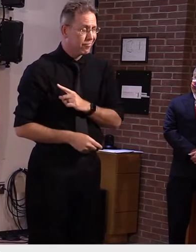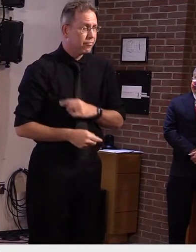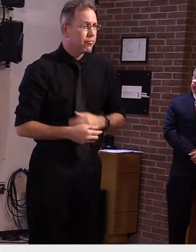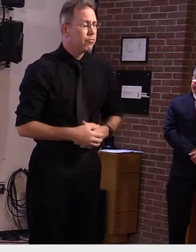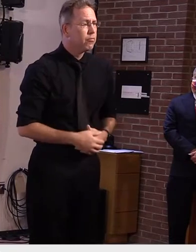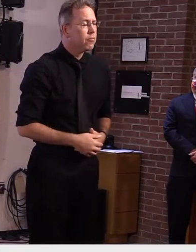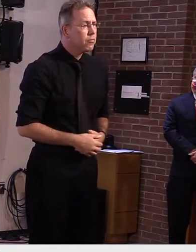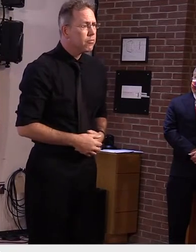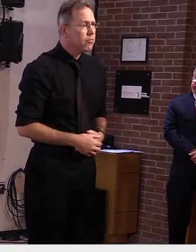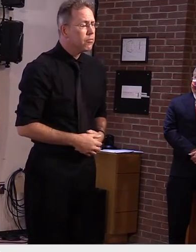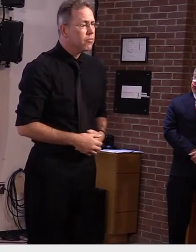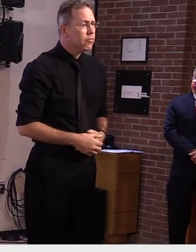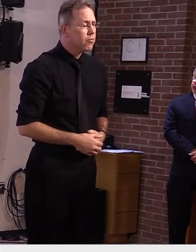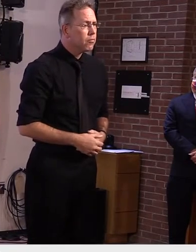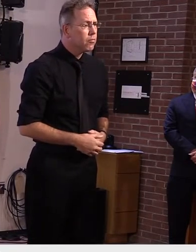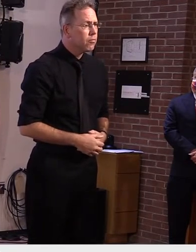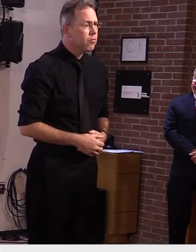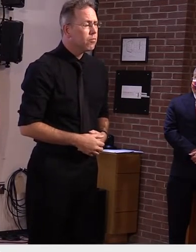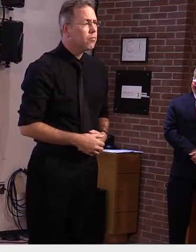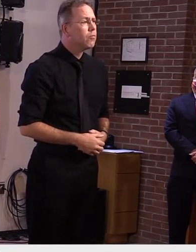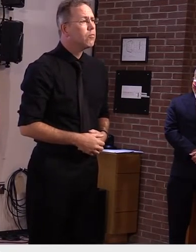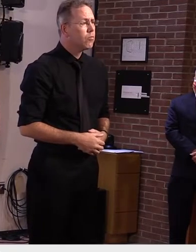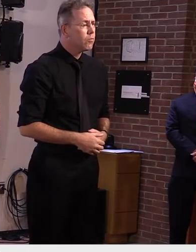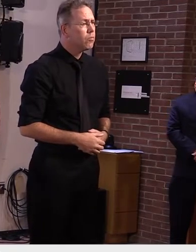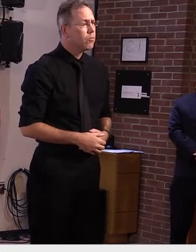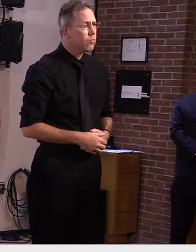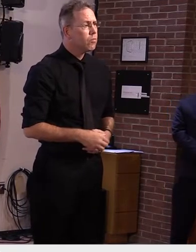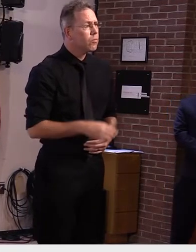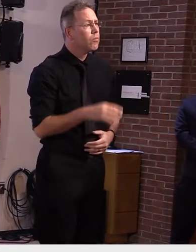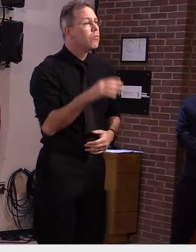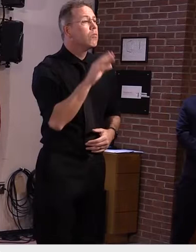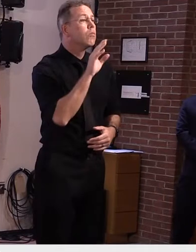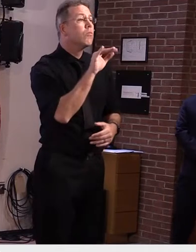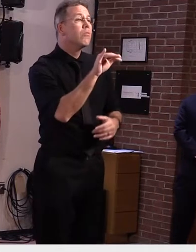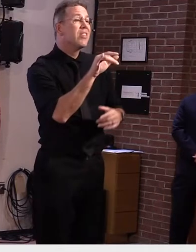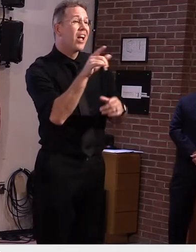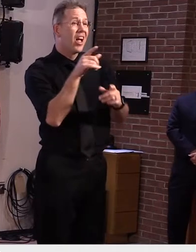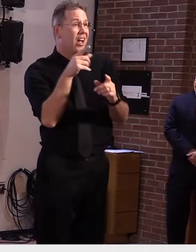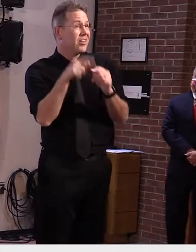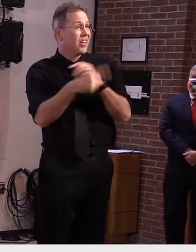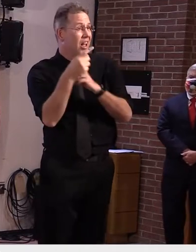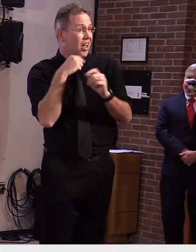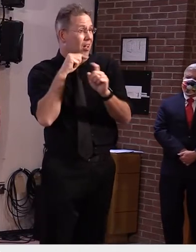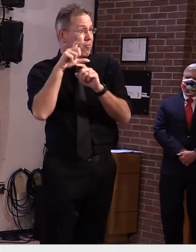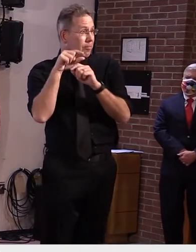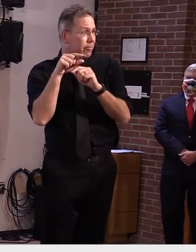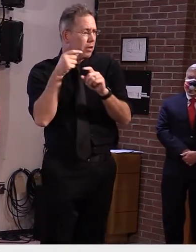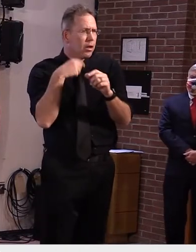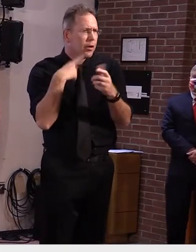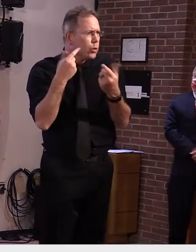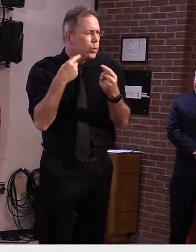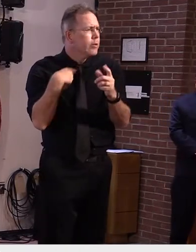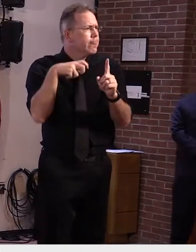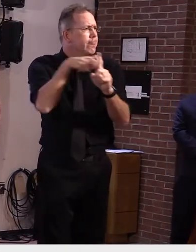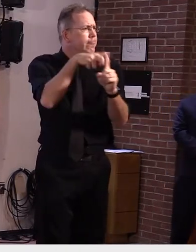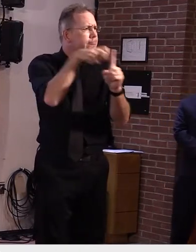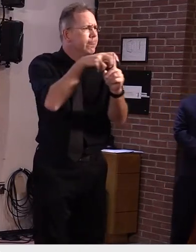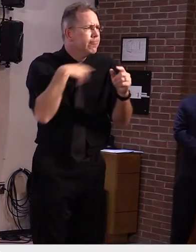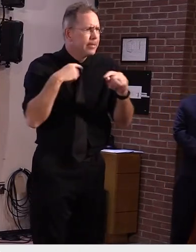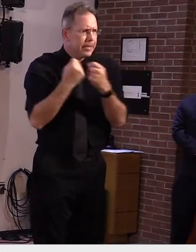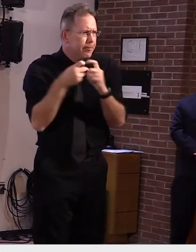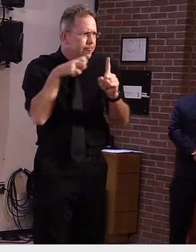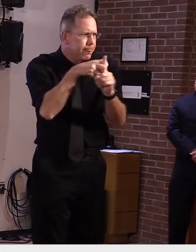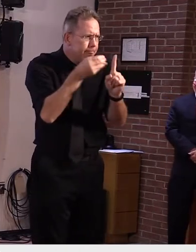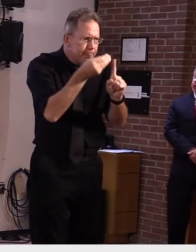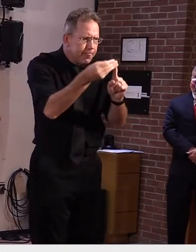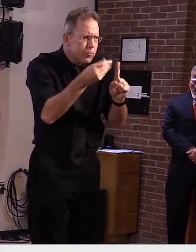and we've identified through contact tracing efforts that there were multiple opportunities for potential transmission between